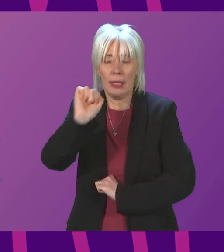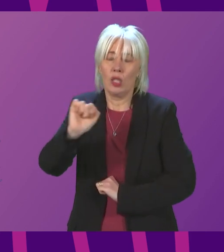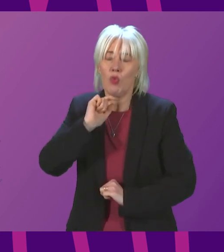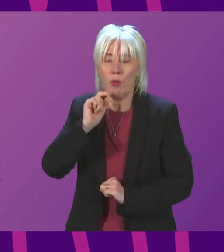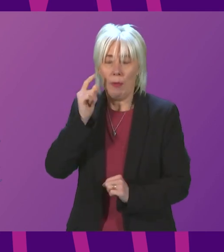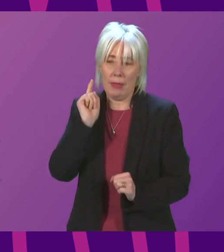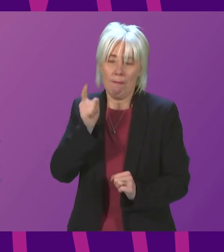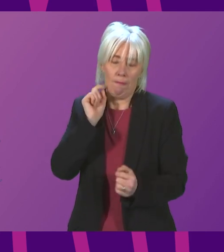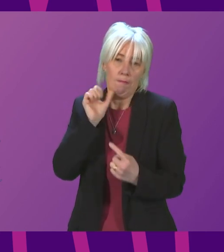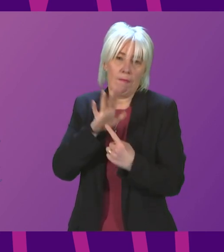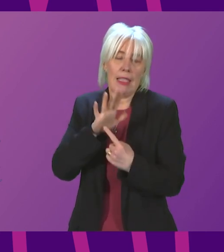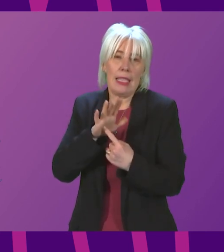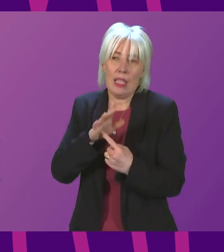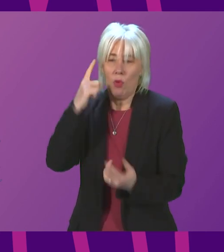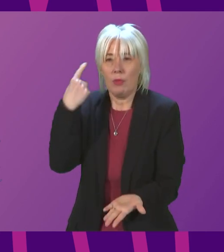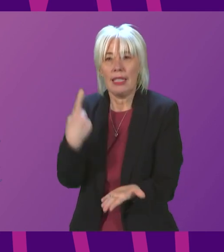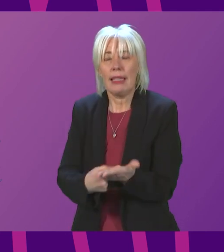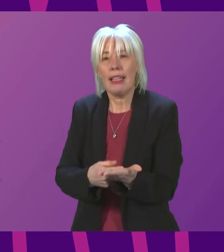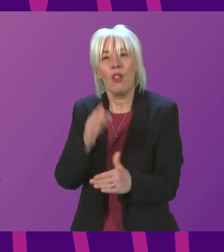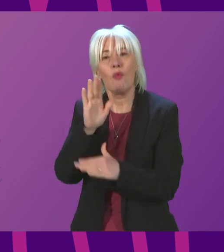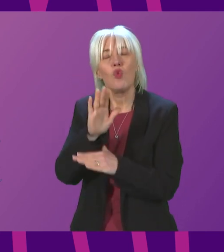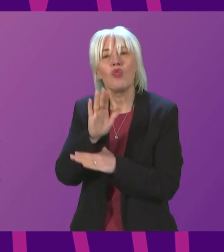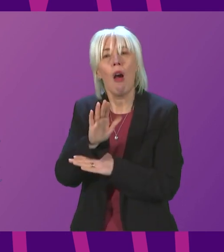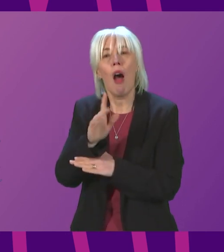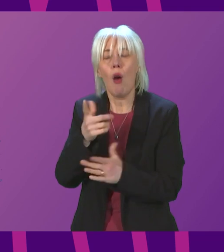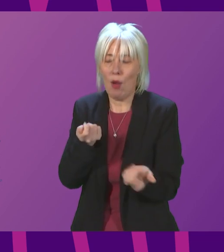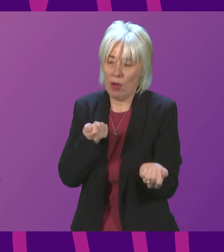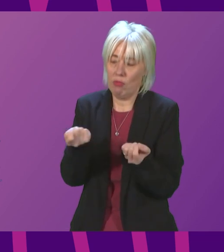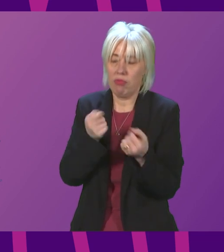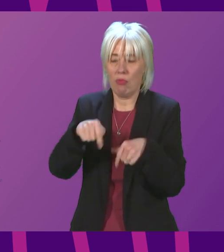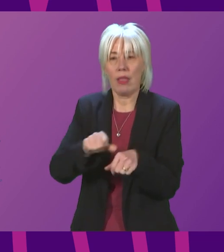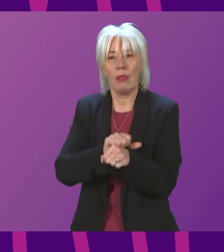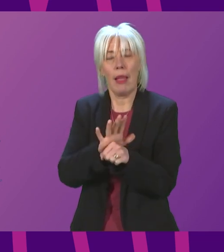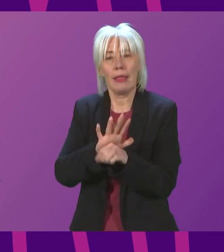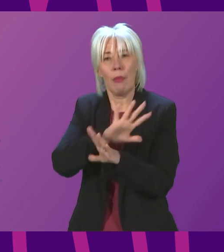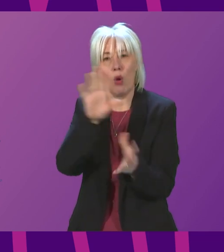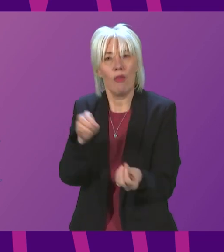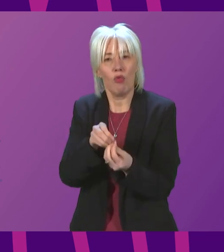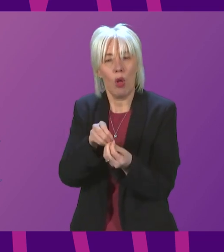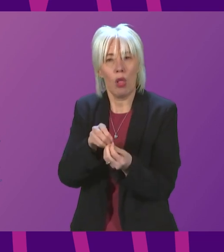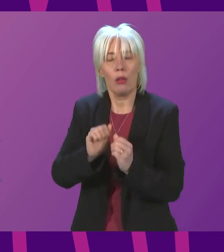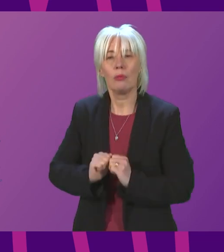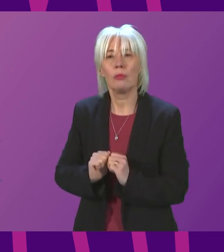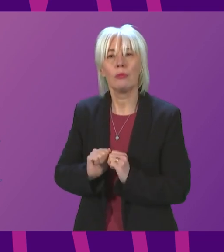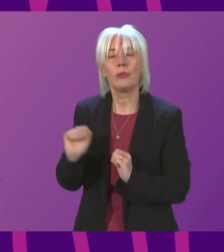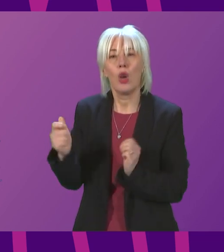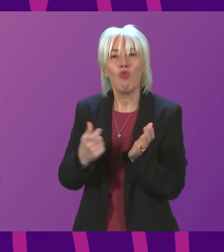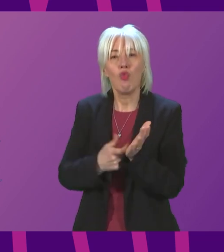account as we take decisions in the future about the handling of the pandemic overall and Ruth McGuire